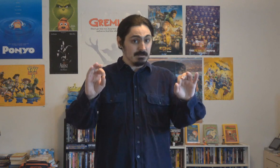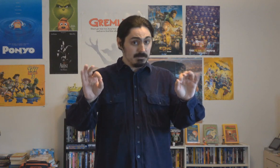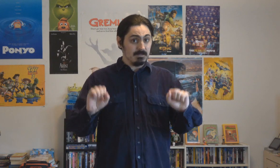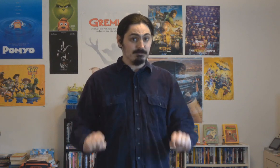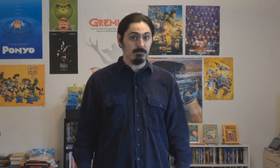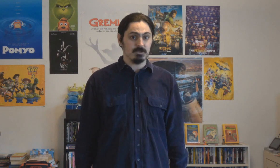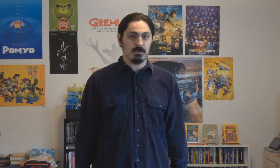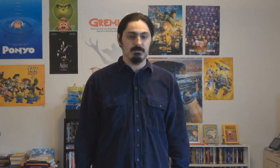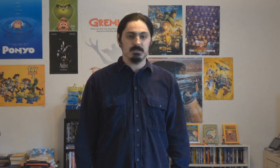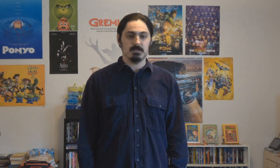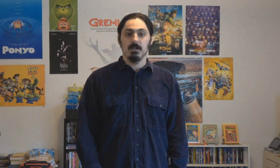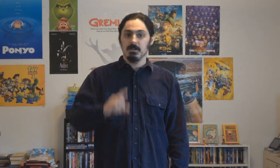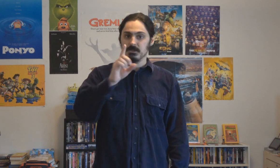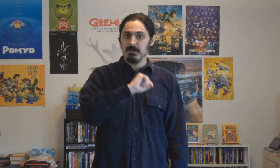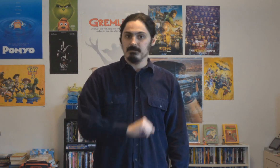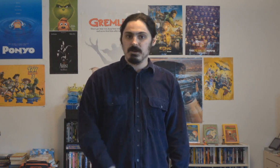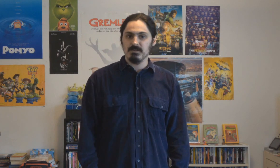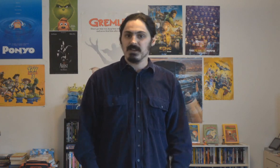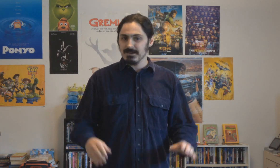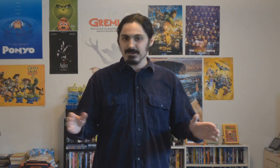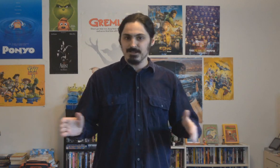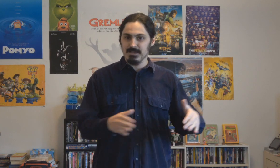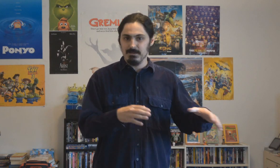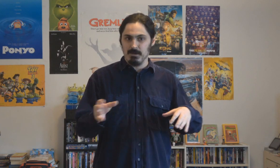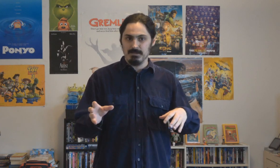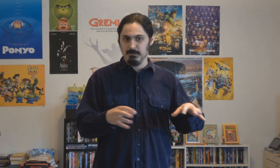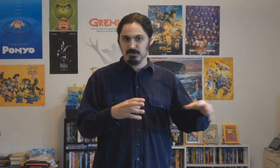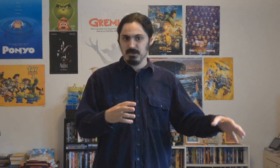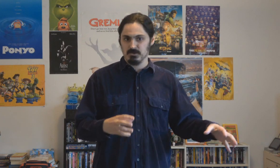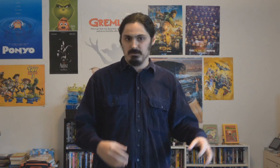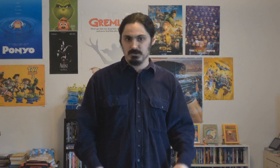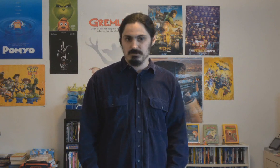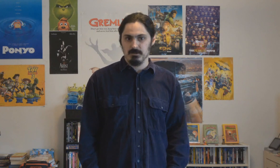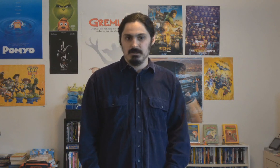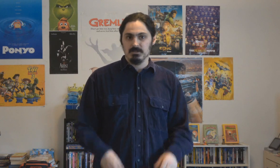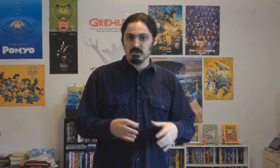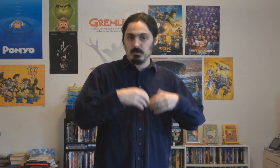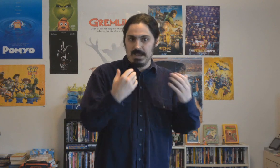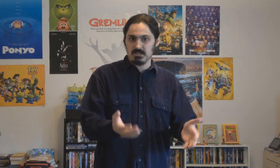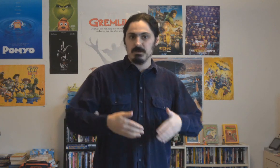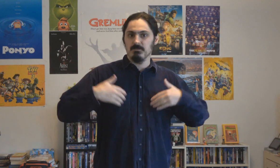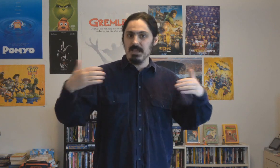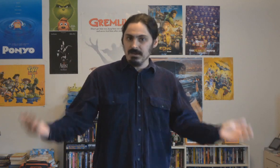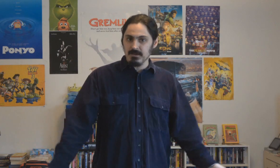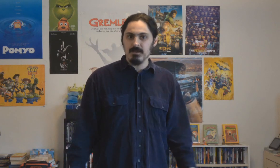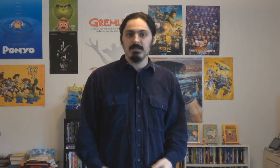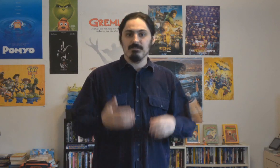admittedly full of contrivances. Speaking of Travis, I did not think he and Miley had much chemistry of each other. There's also an aspect of the ending that I